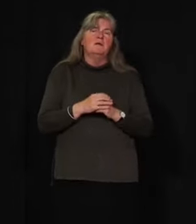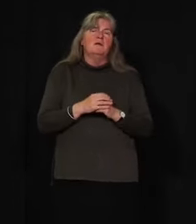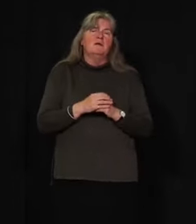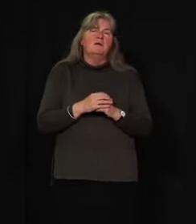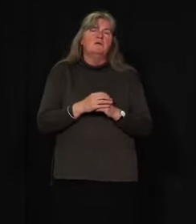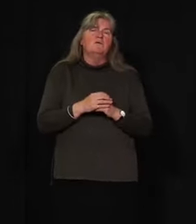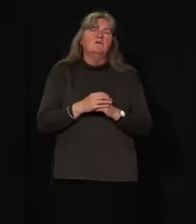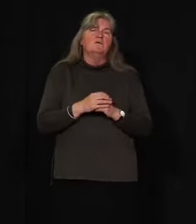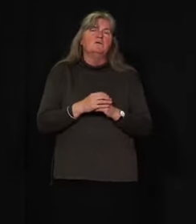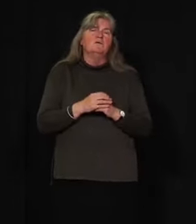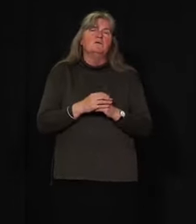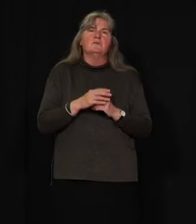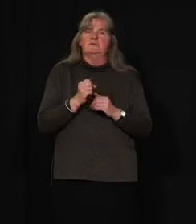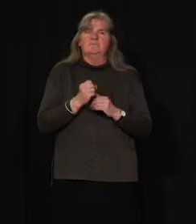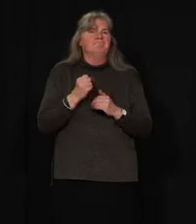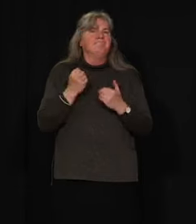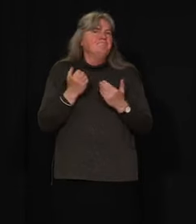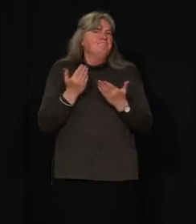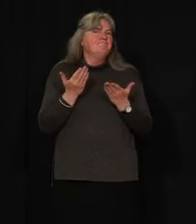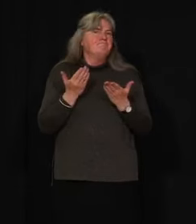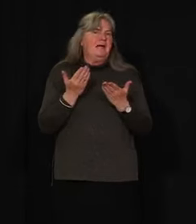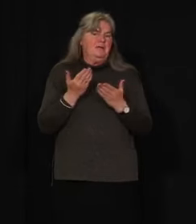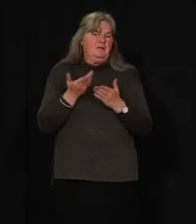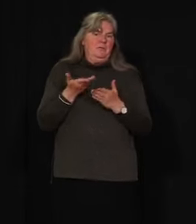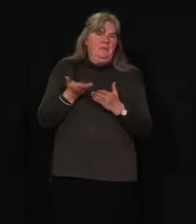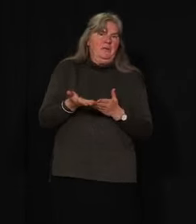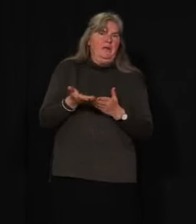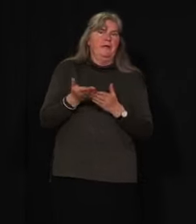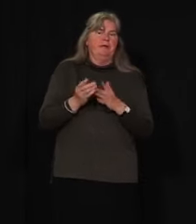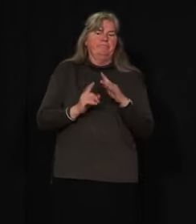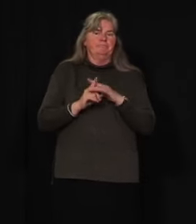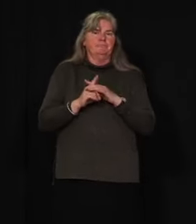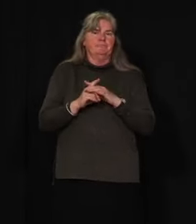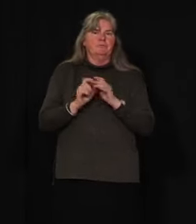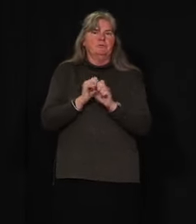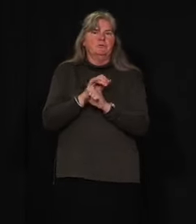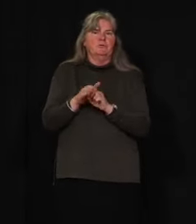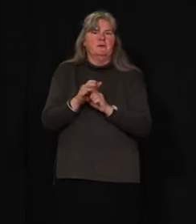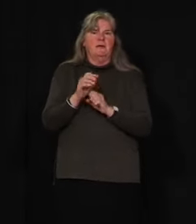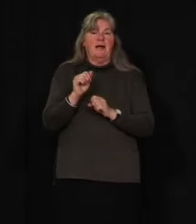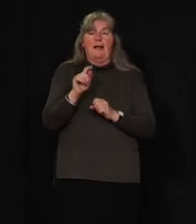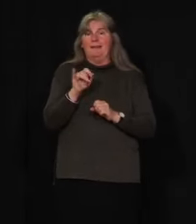I'm not aware of a case in Atlin.